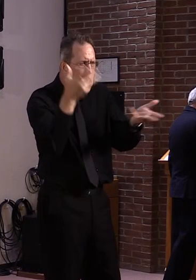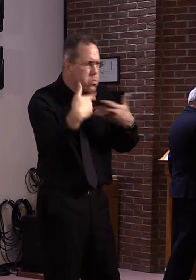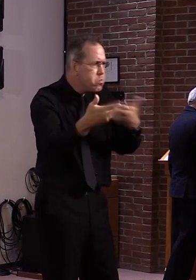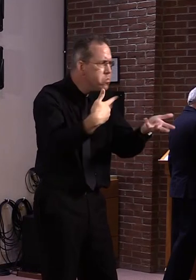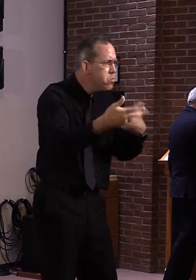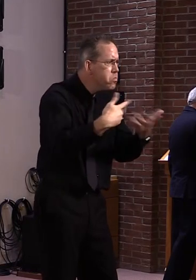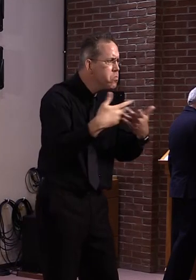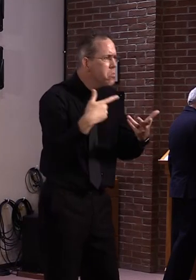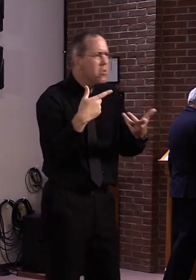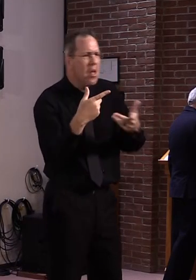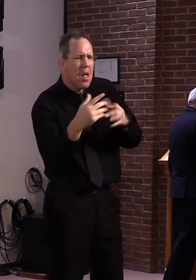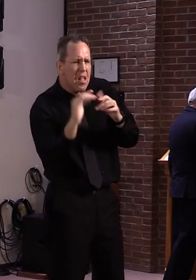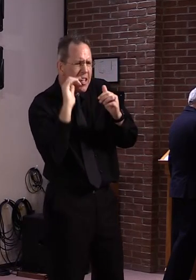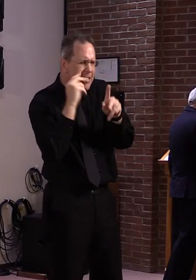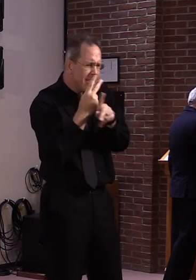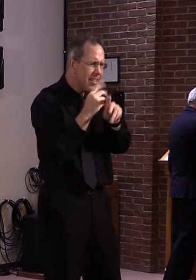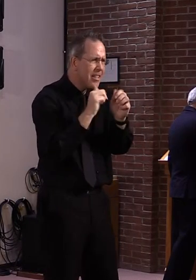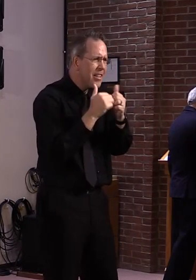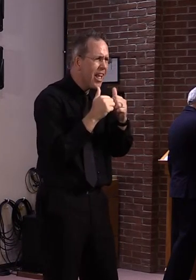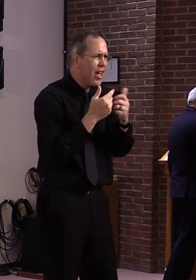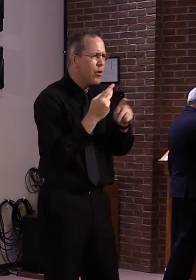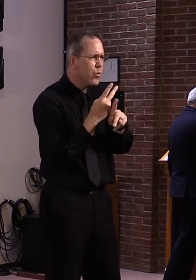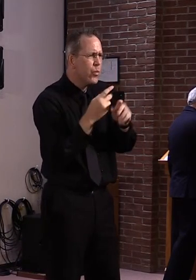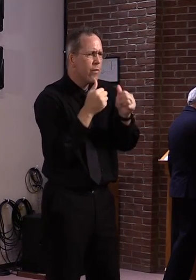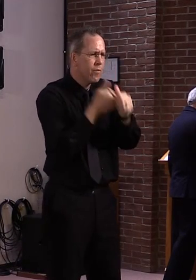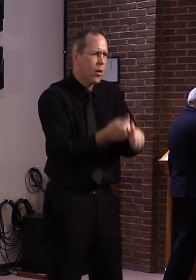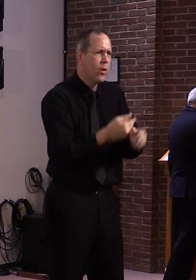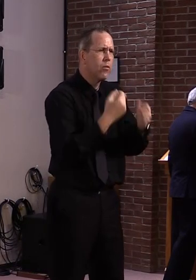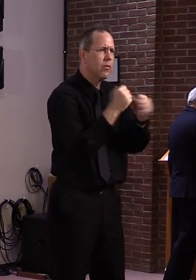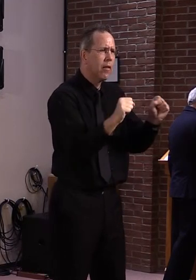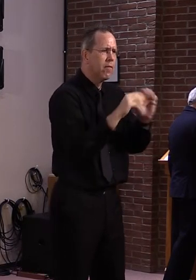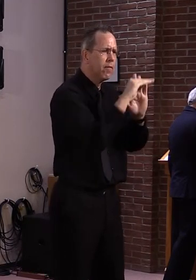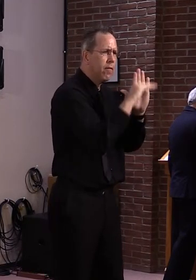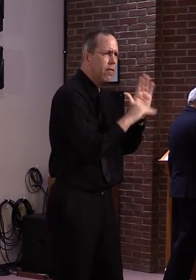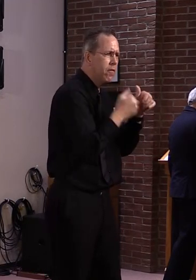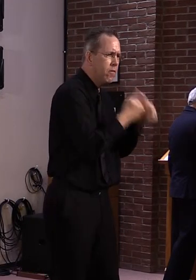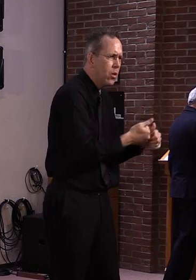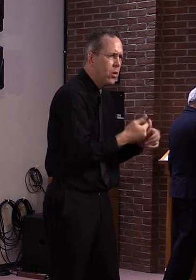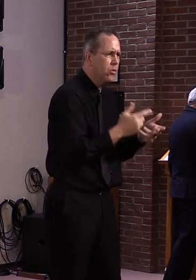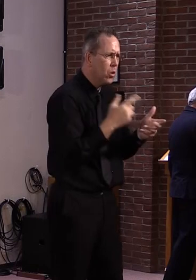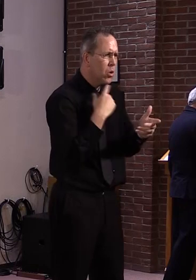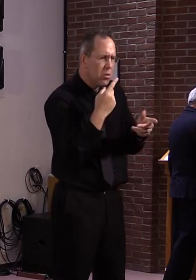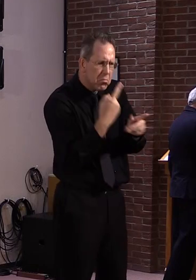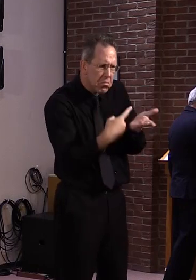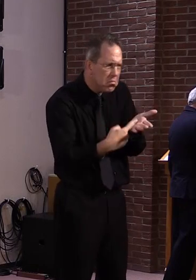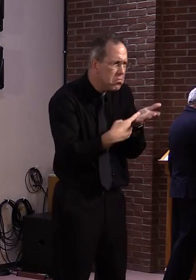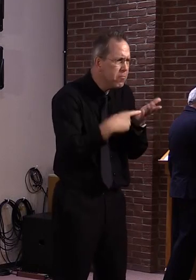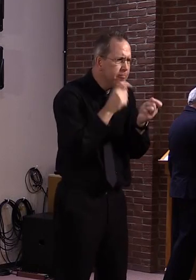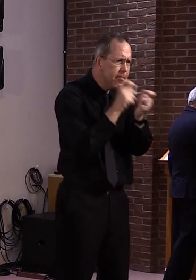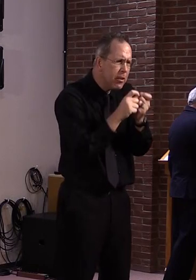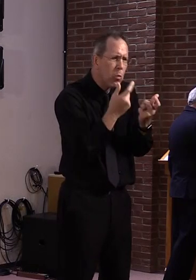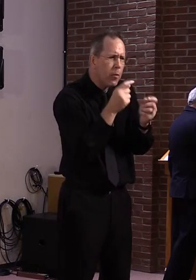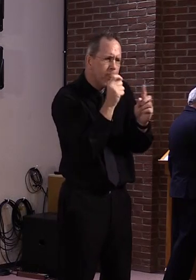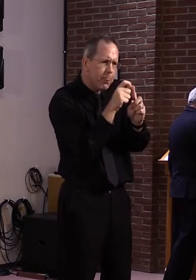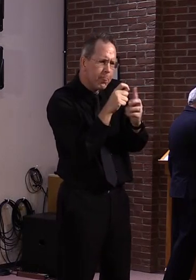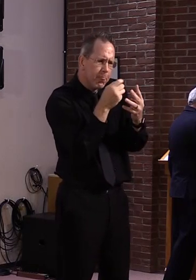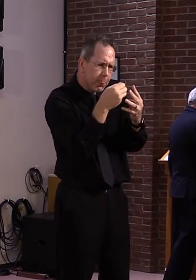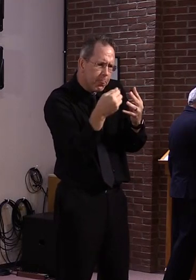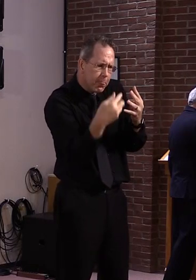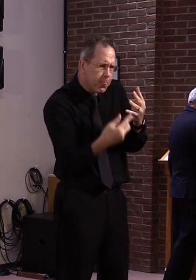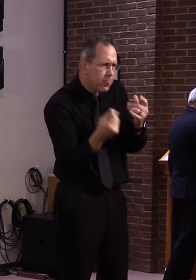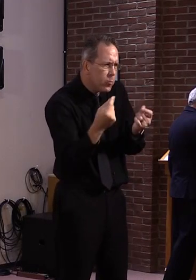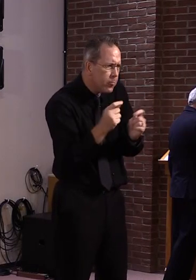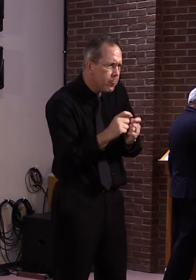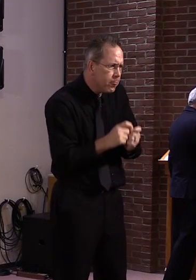we're going to be focusing our efforts on implementation. So to me, it remains an open question to what extent such a committee